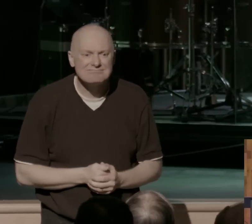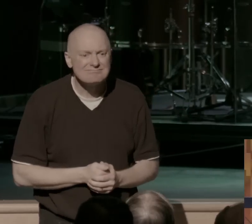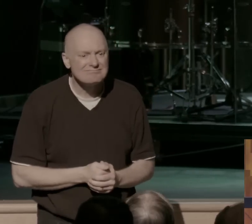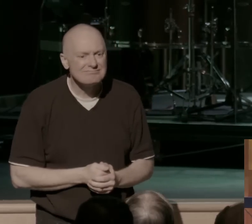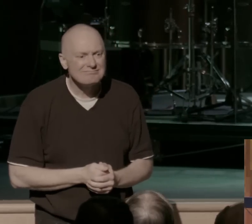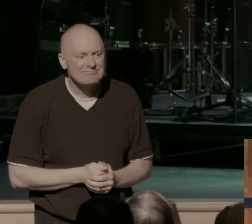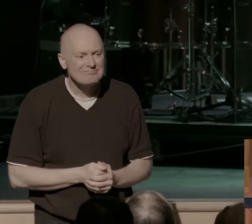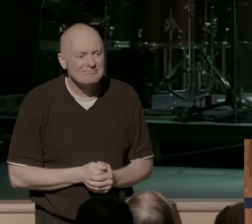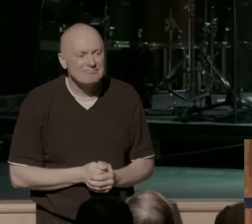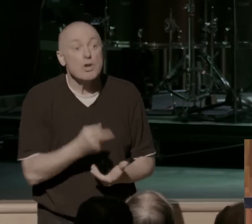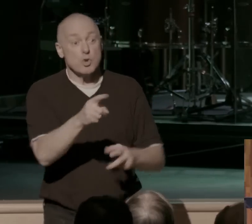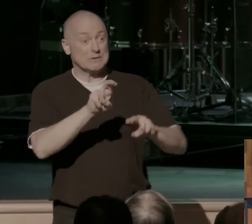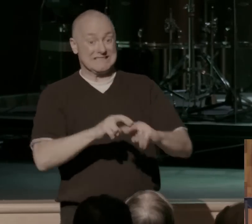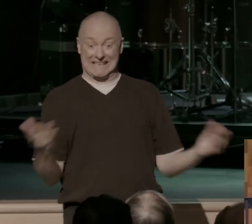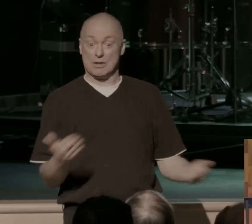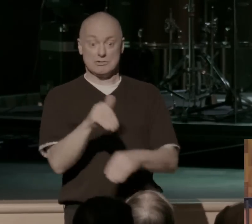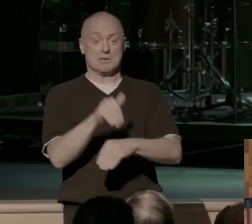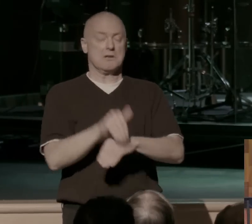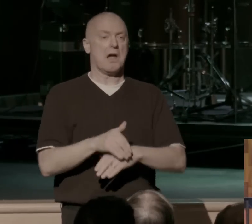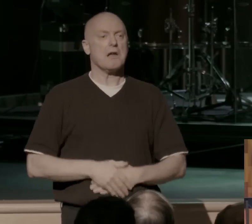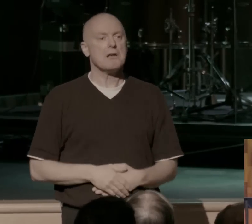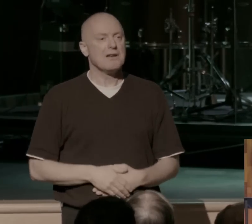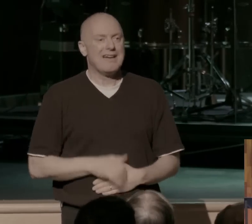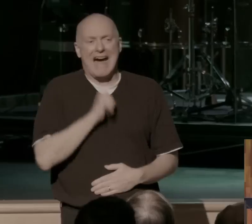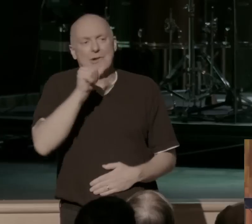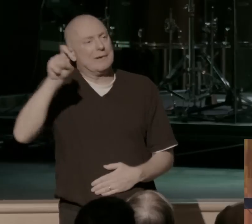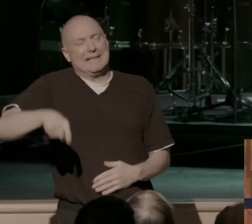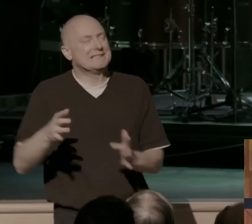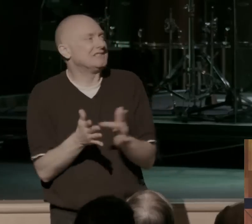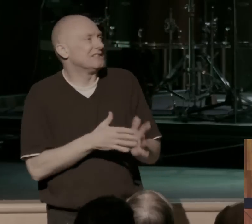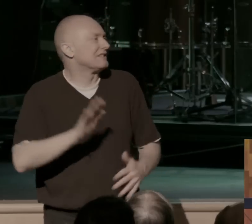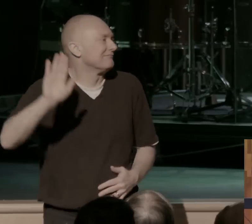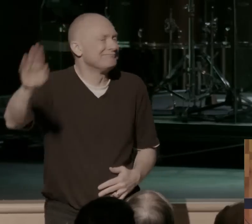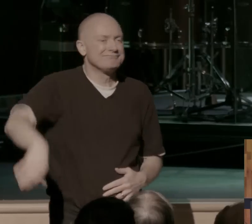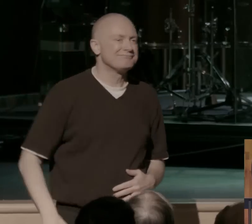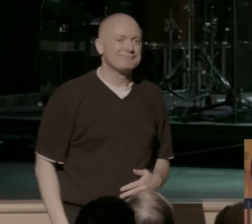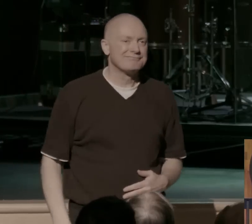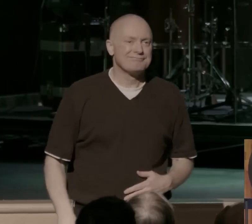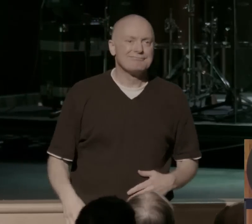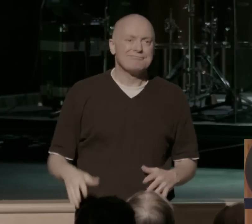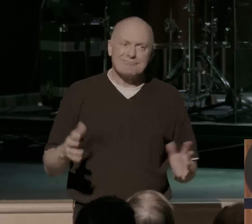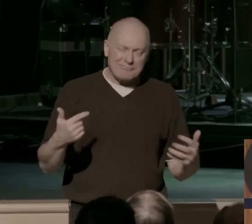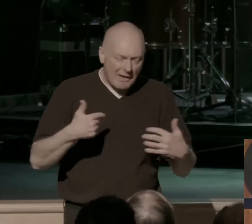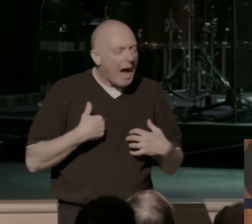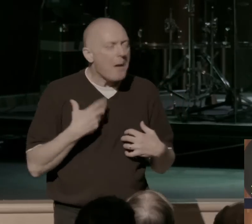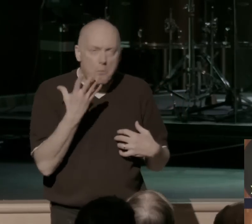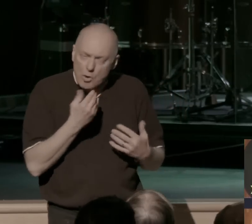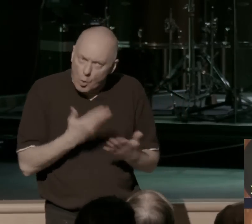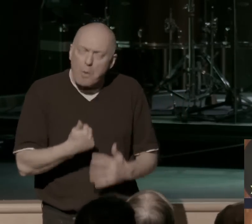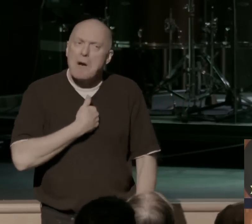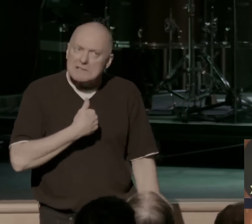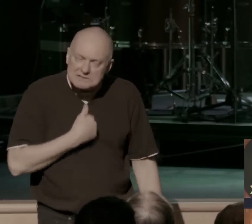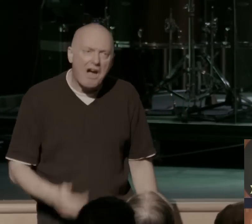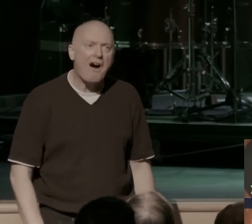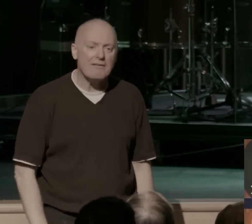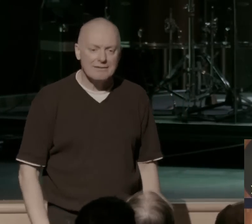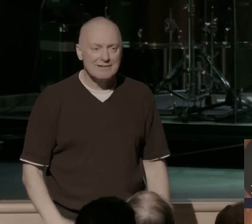And you can sit here tonight, and you could argue, man, I don't need this whole Jesus thing, because I got it going on myself, because I'm doing pretty good on my own. And Jesus says, no, you're not.